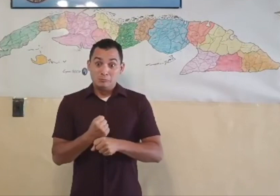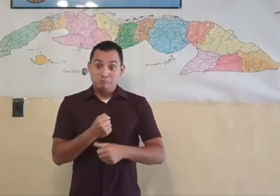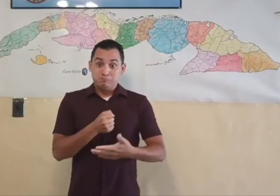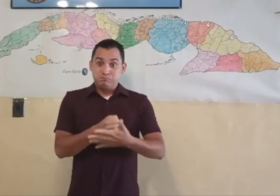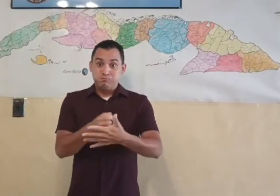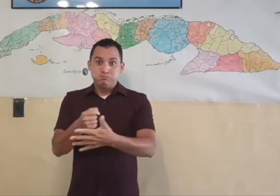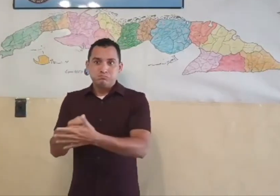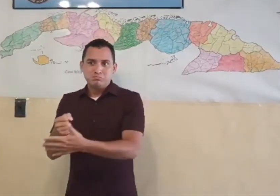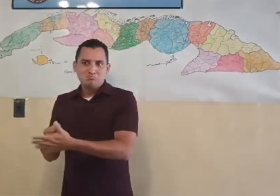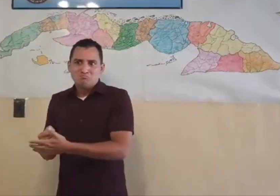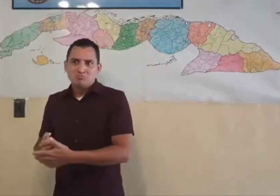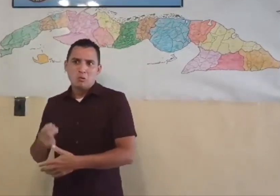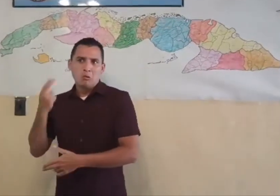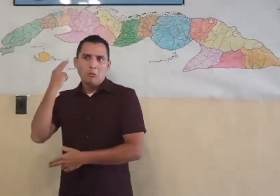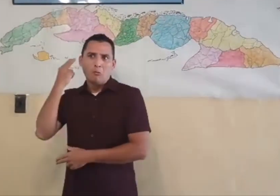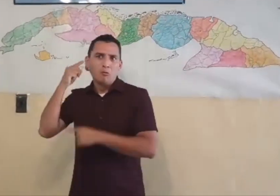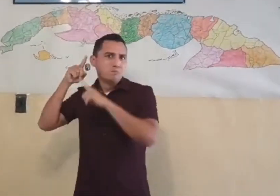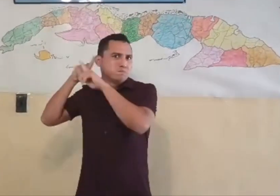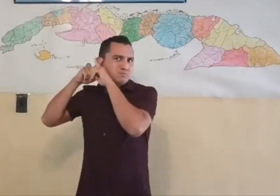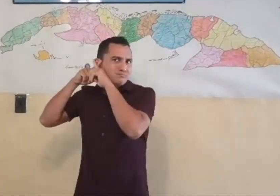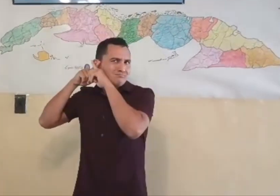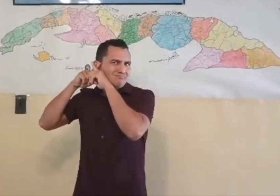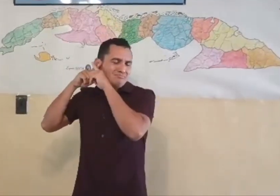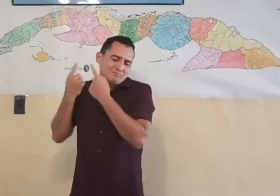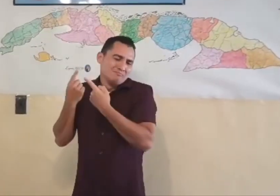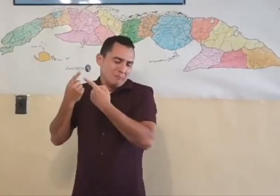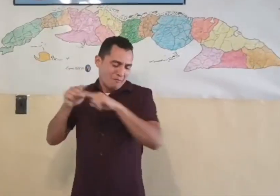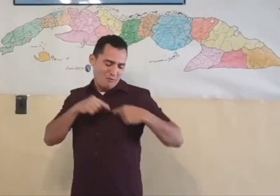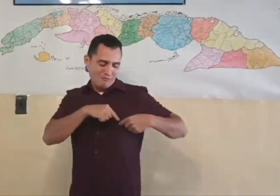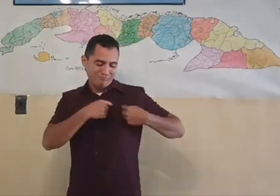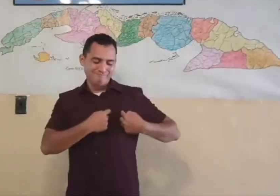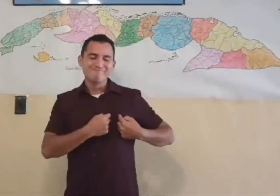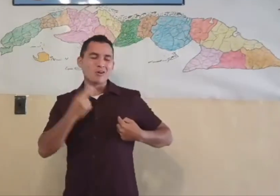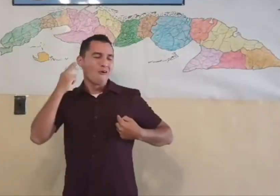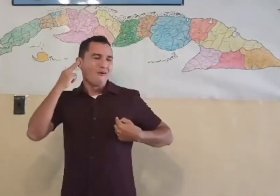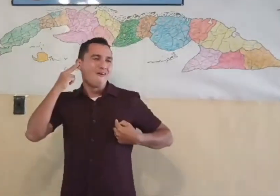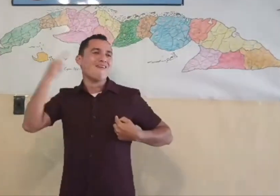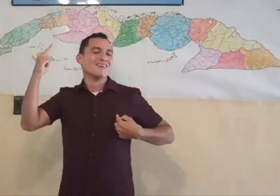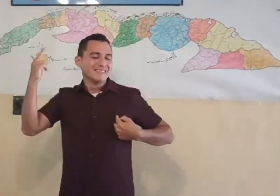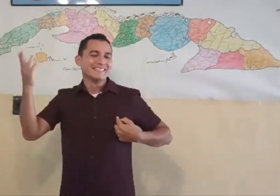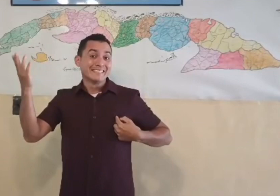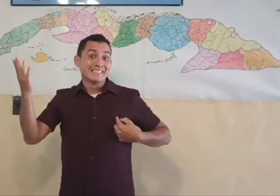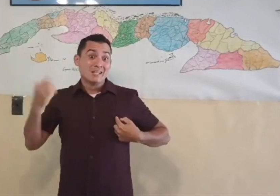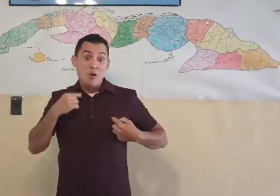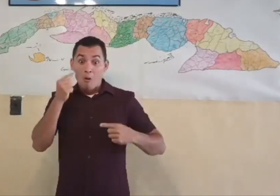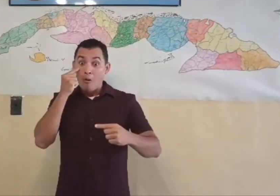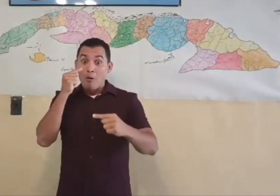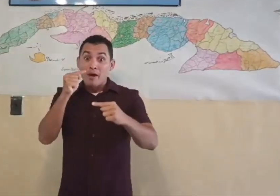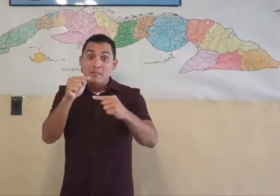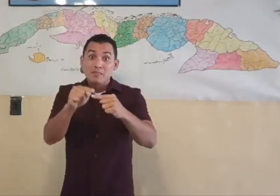Through this ministry, we are reaching those who can't hear through their ears, but can hear through their hearts.